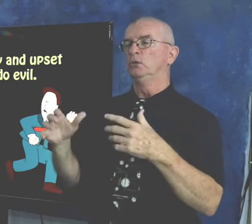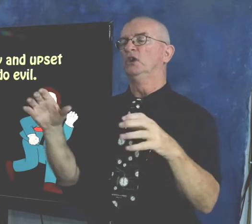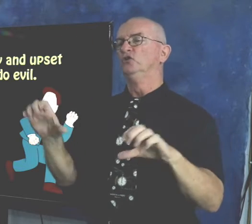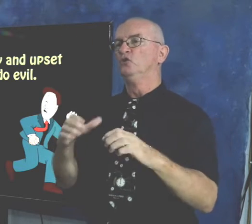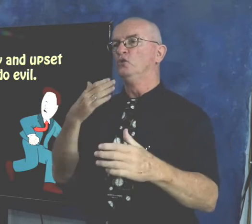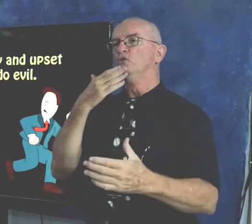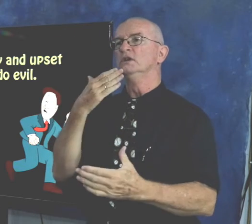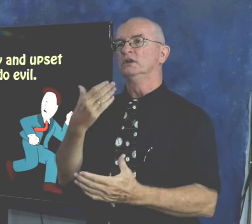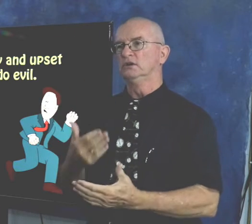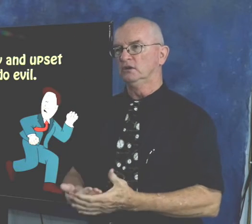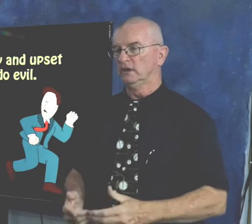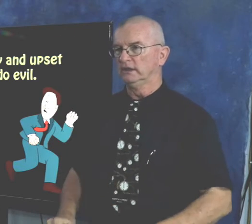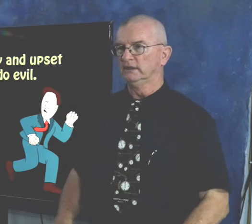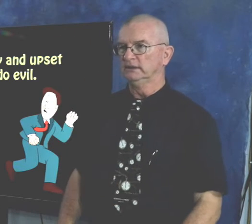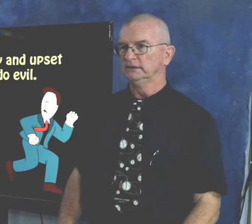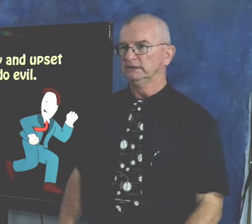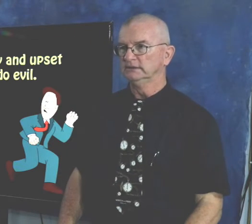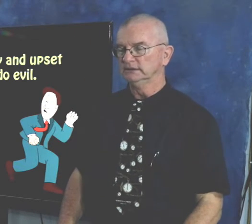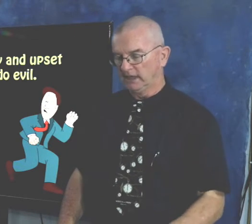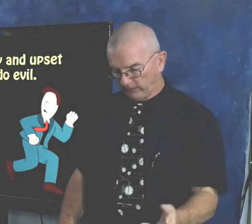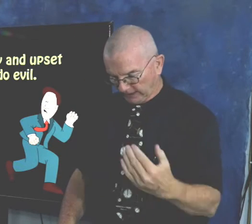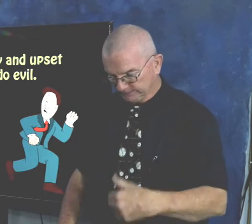God. Good. So I'm going to do good.